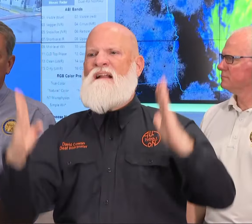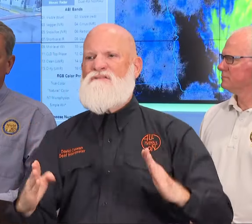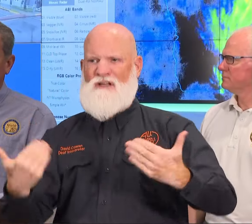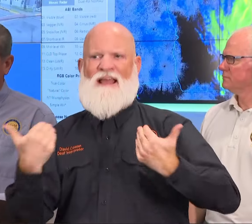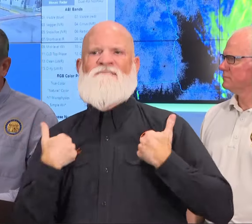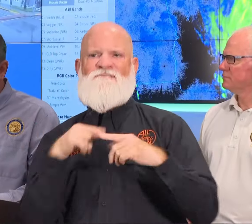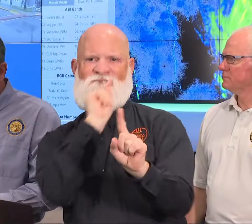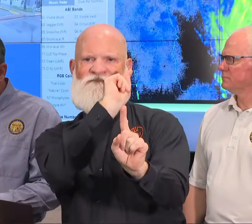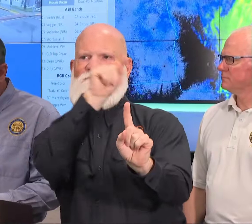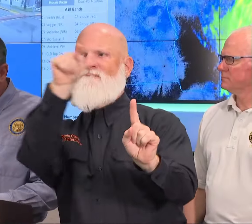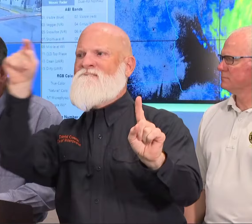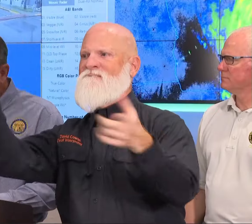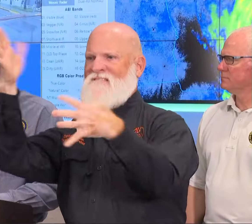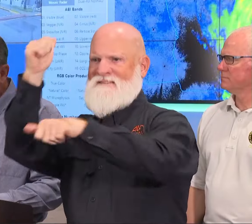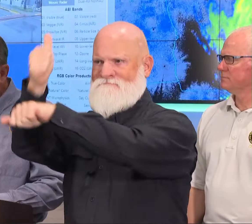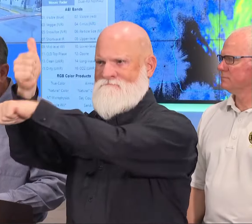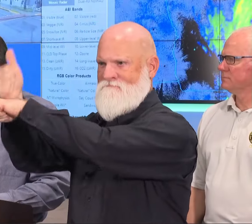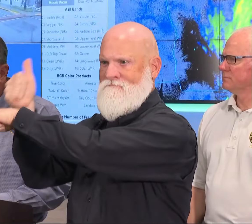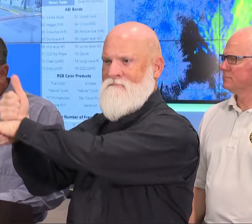and and shelter.